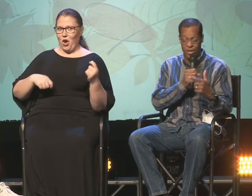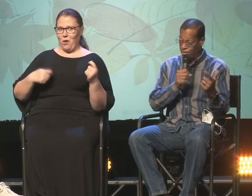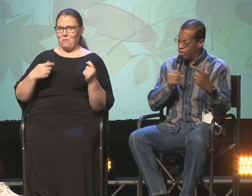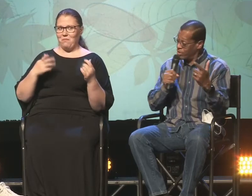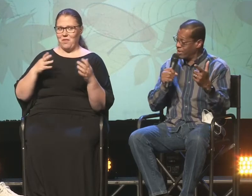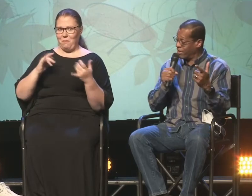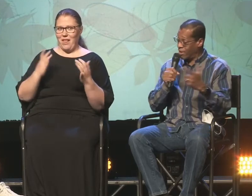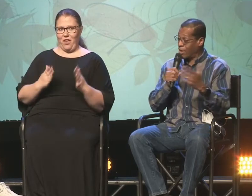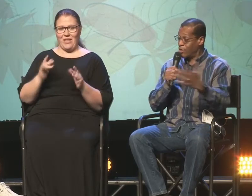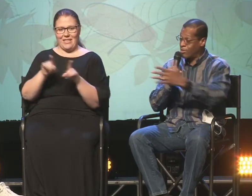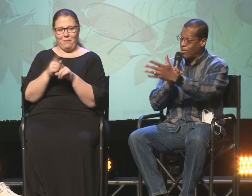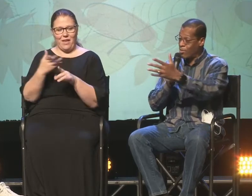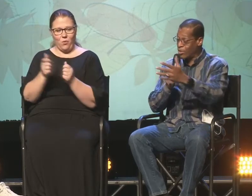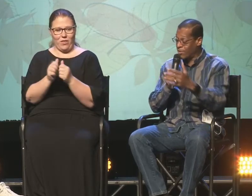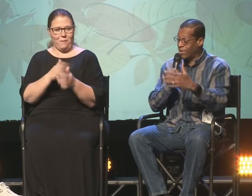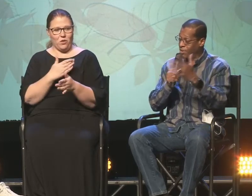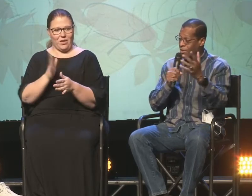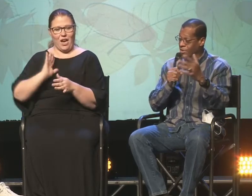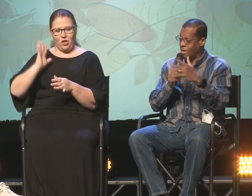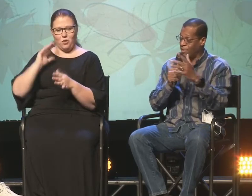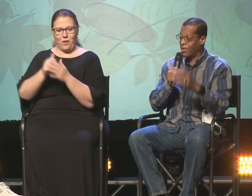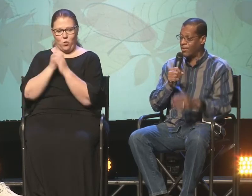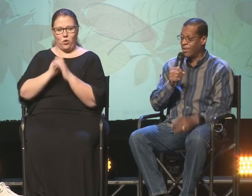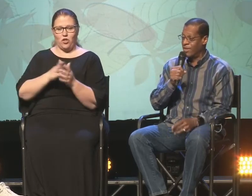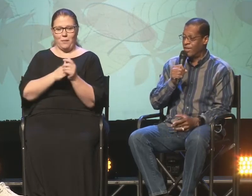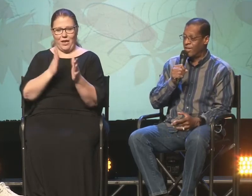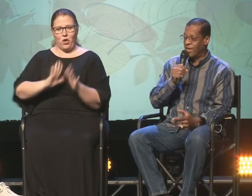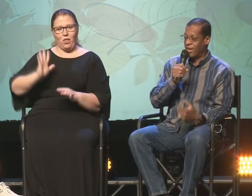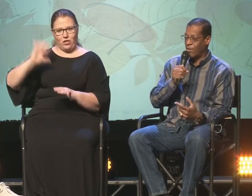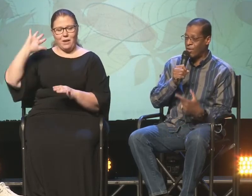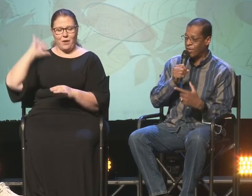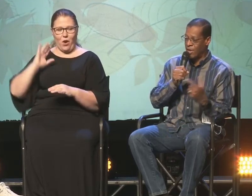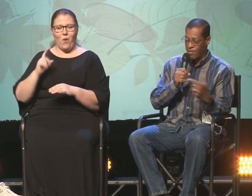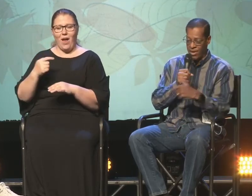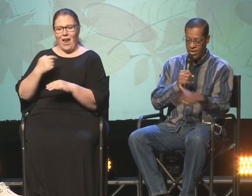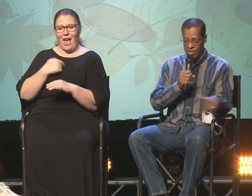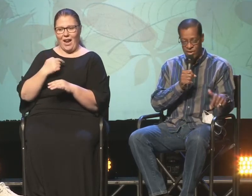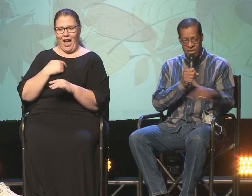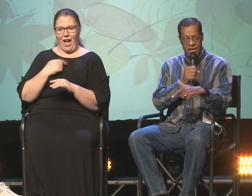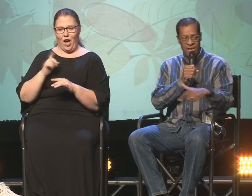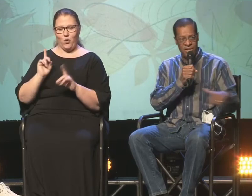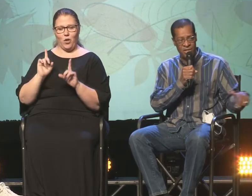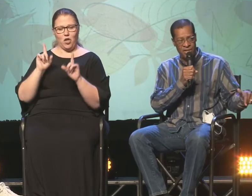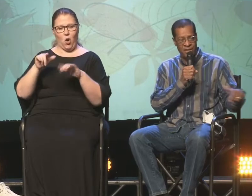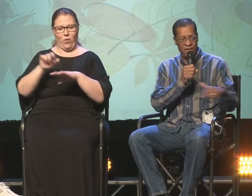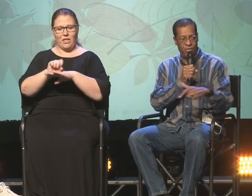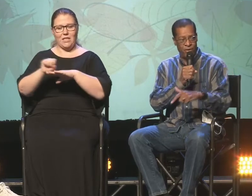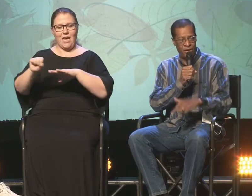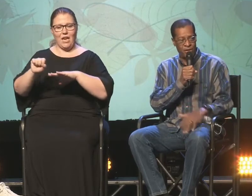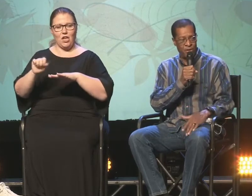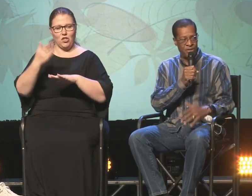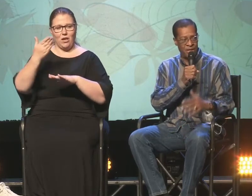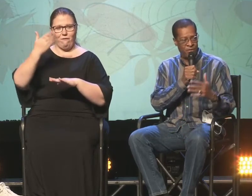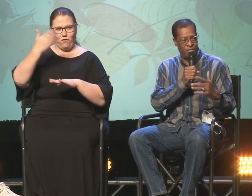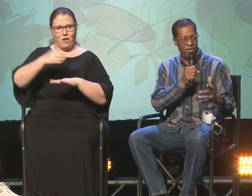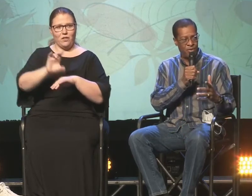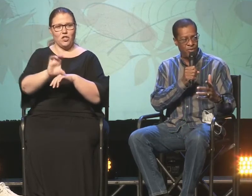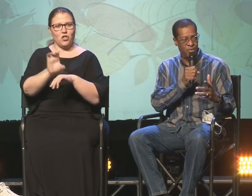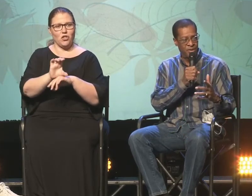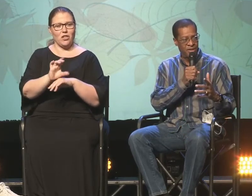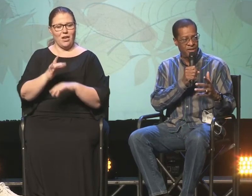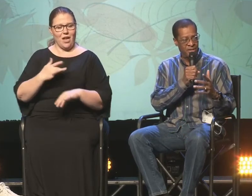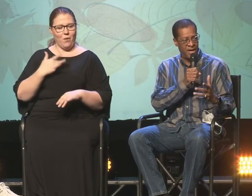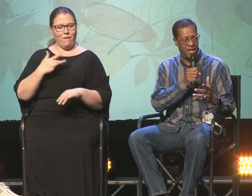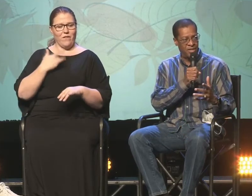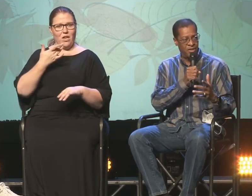thing with the music. You know, I used to be a worship leader a long time ago. And I would come out on the stage in front of the church and I would feel